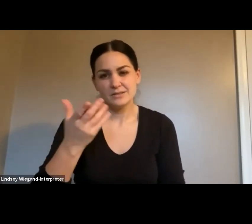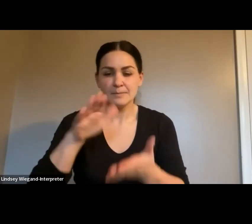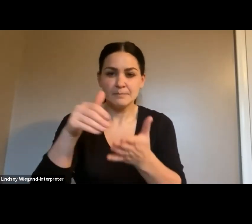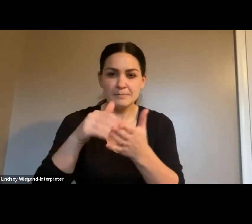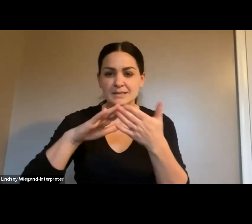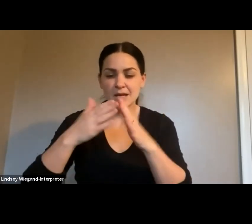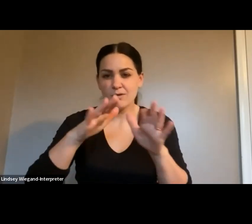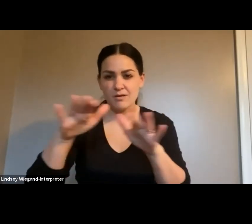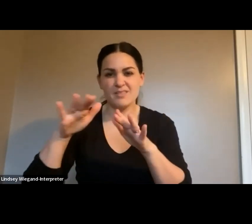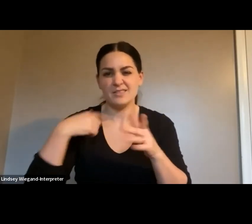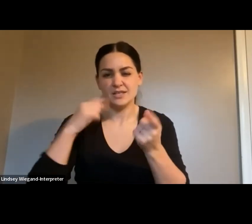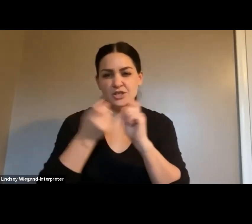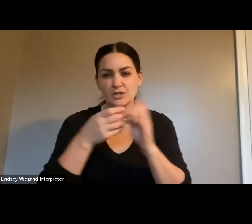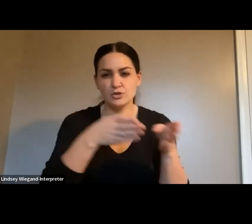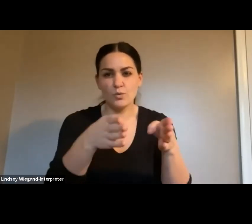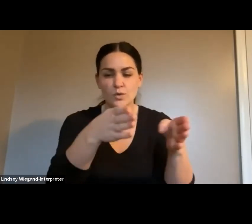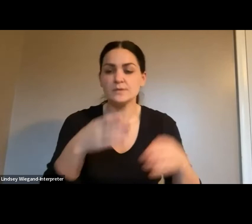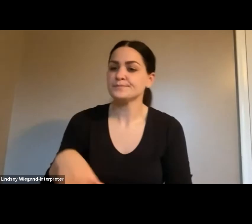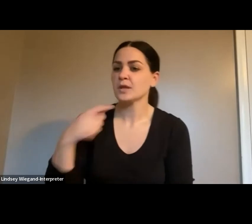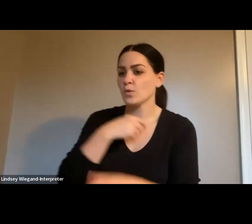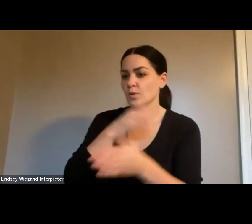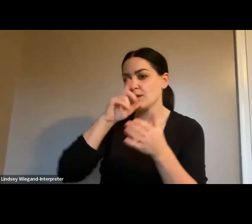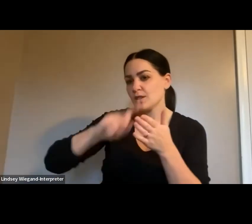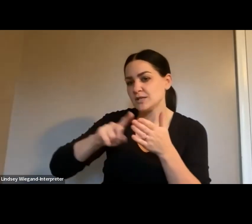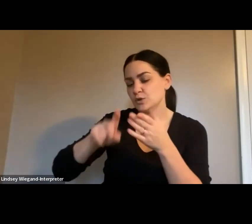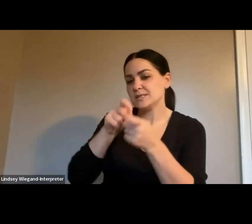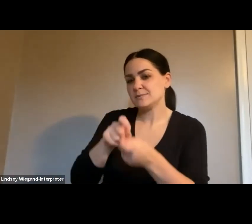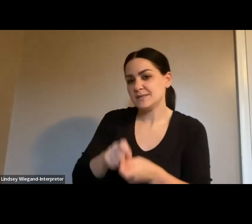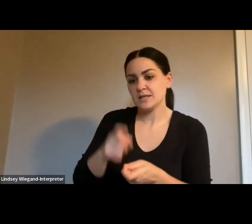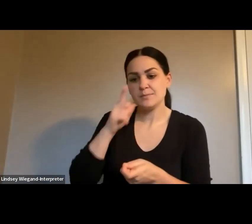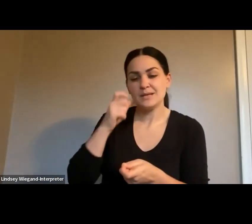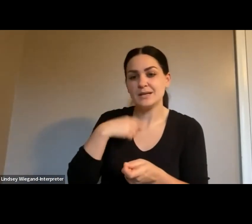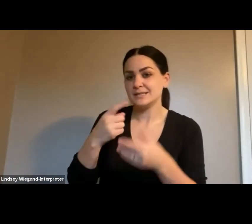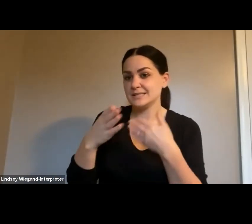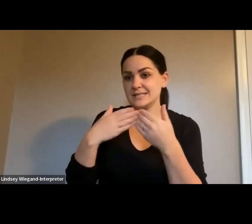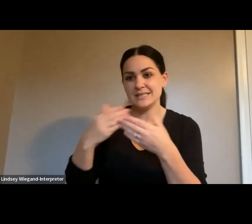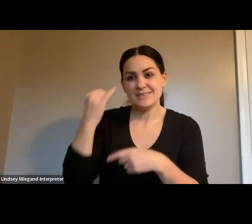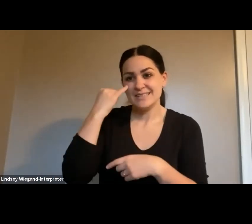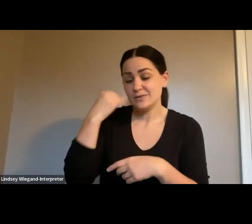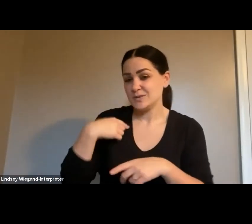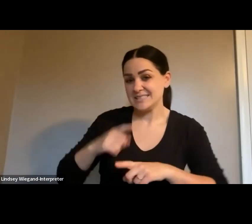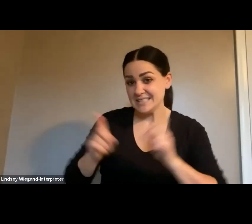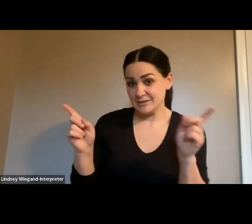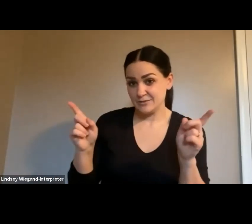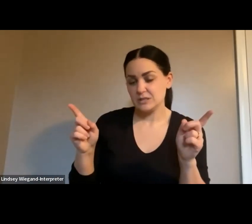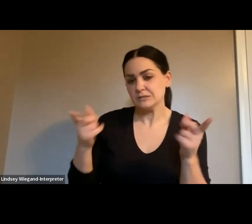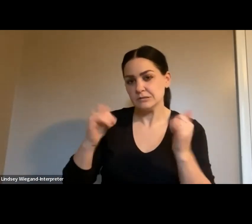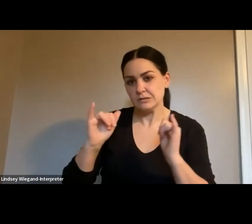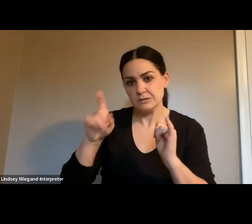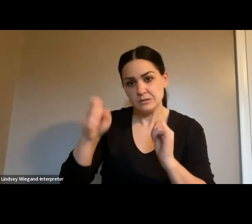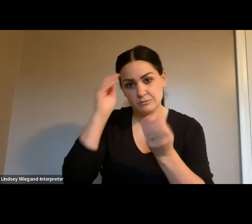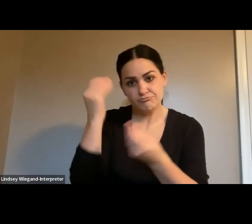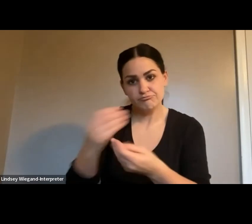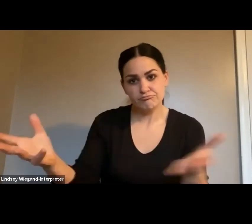do. We will look into it specifically because even if it was even if it was different, we needed to know. So